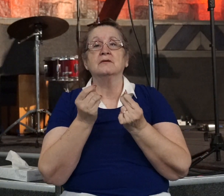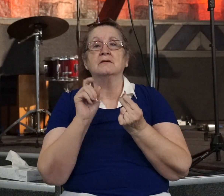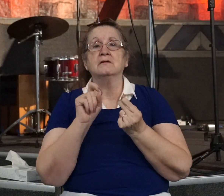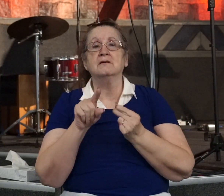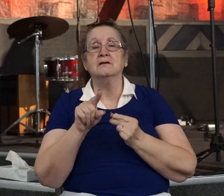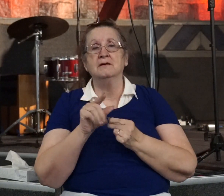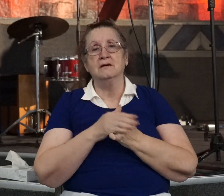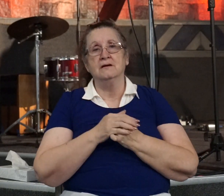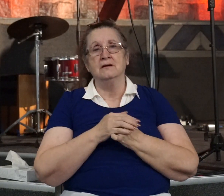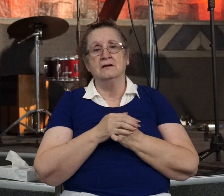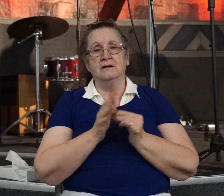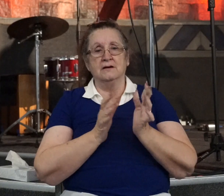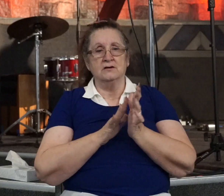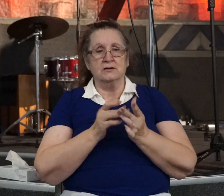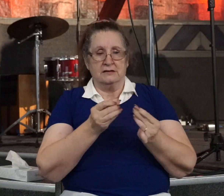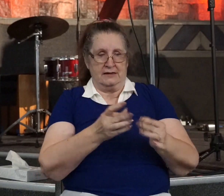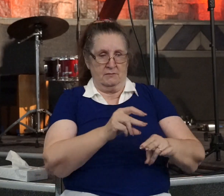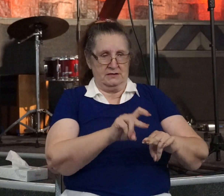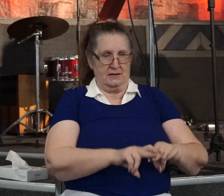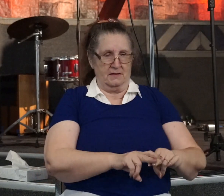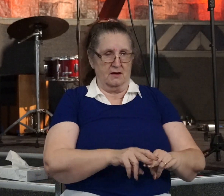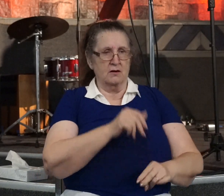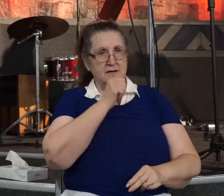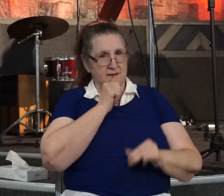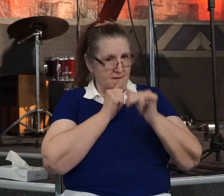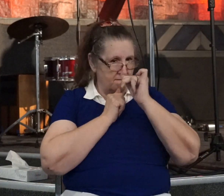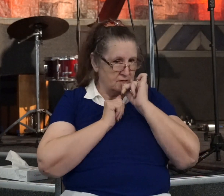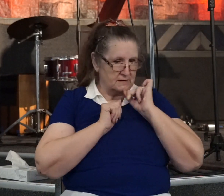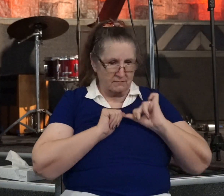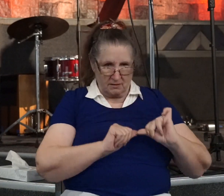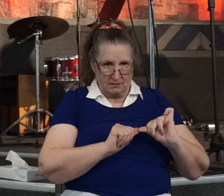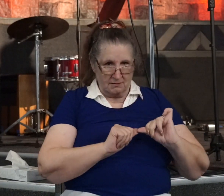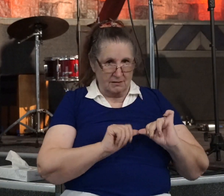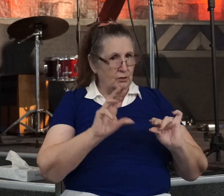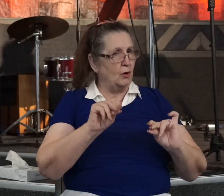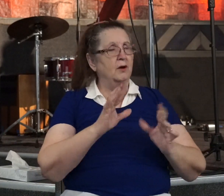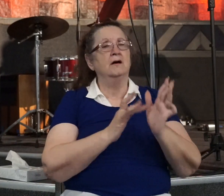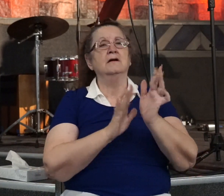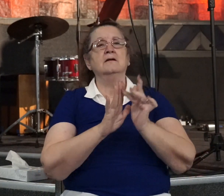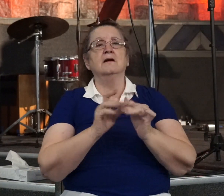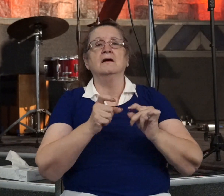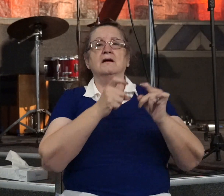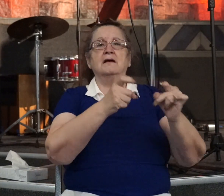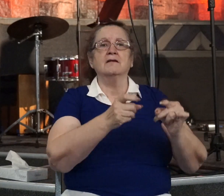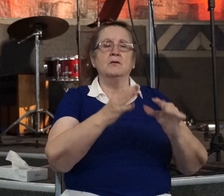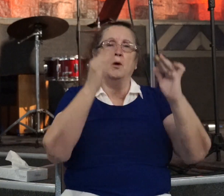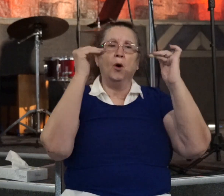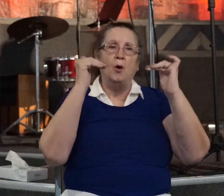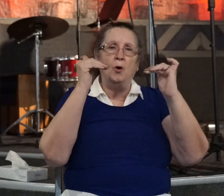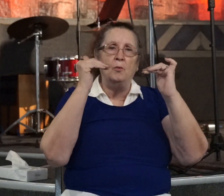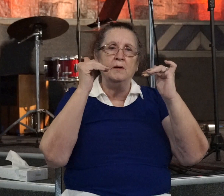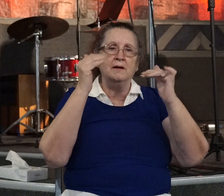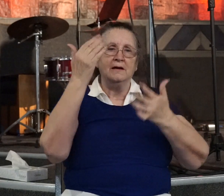Does Jesus let him sit there and suffer? No. Jesus gave him hope in the midst of his suffering.